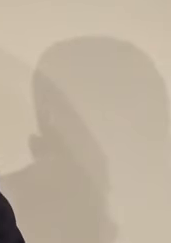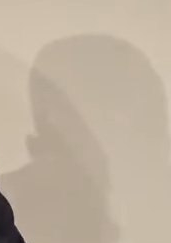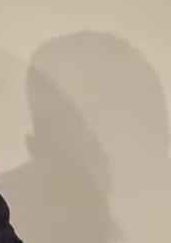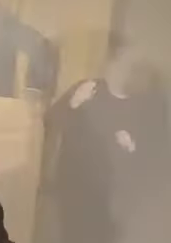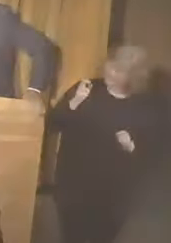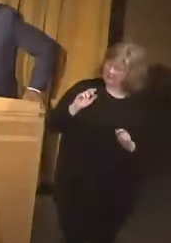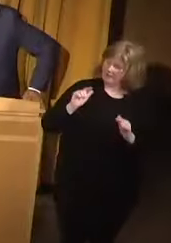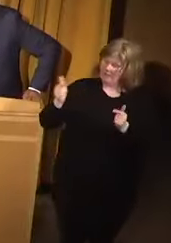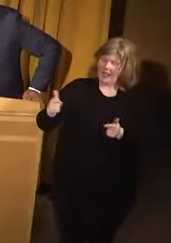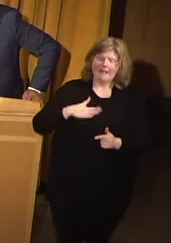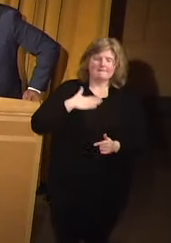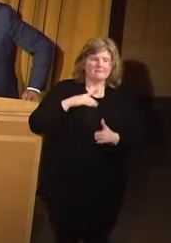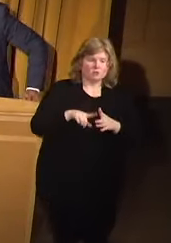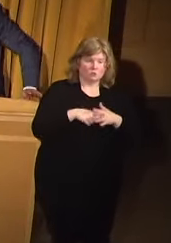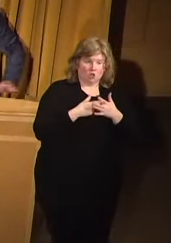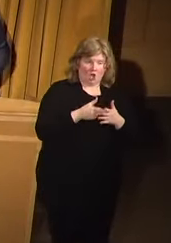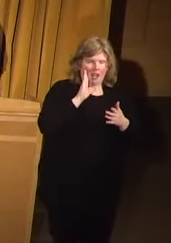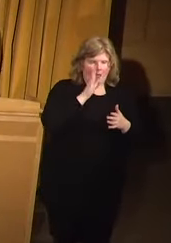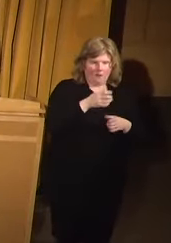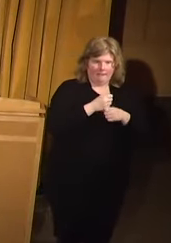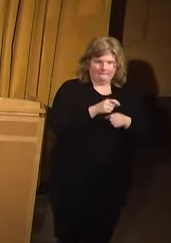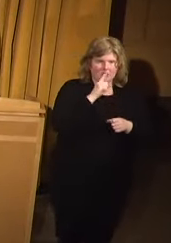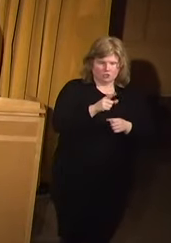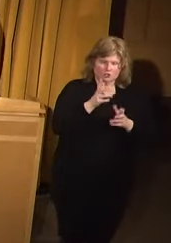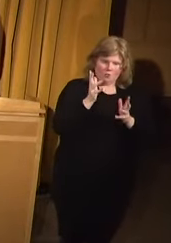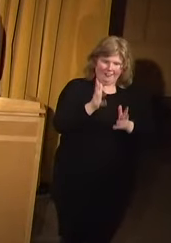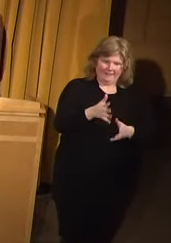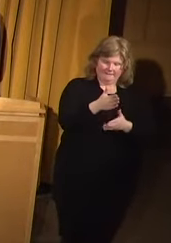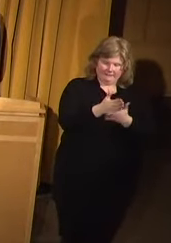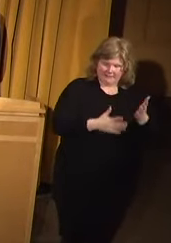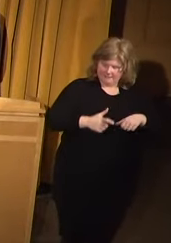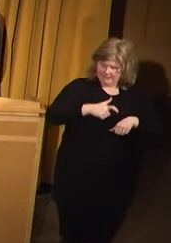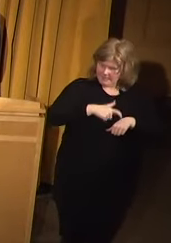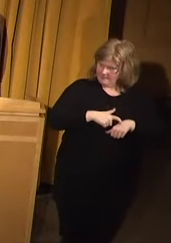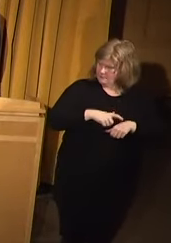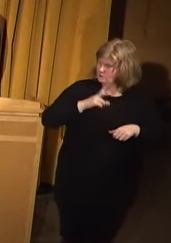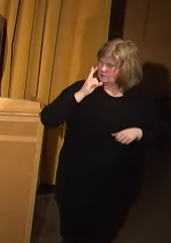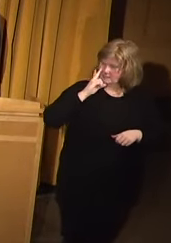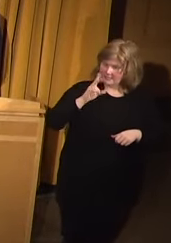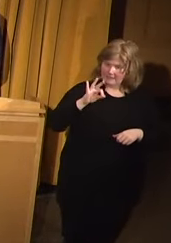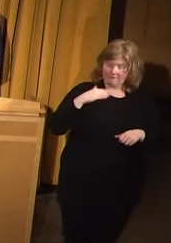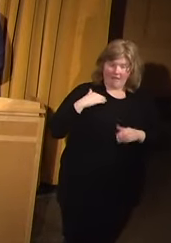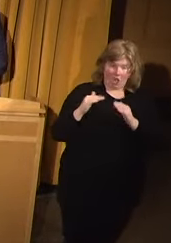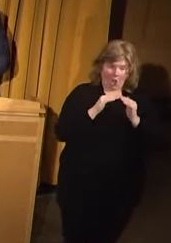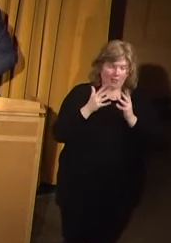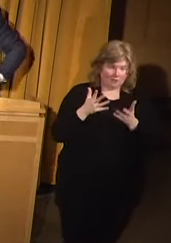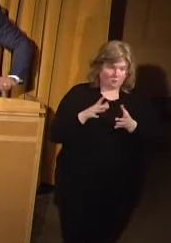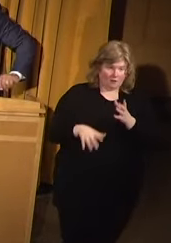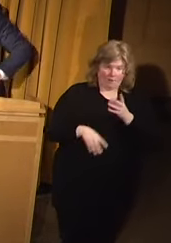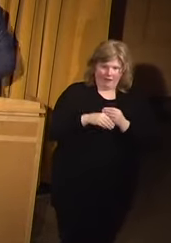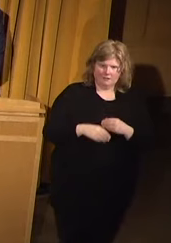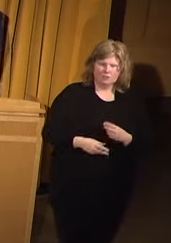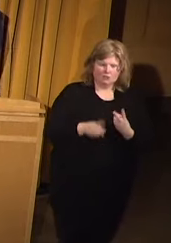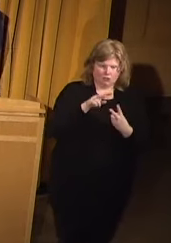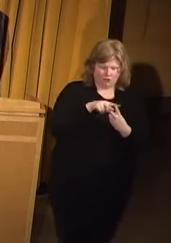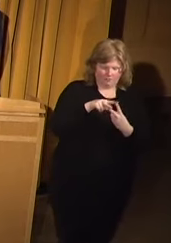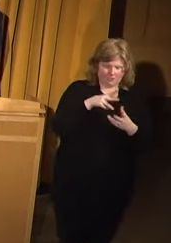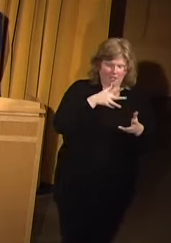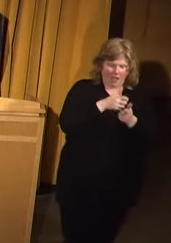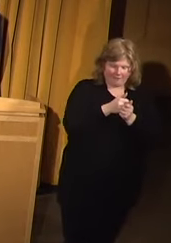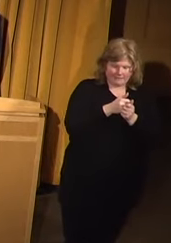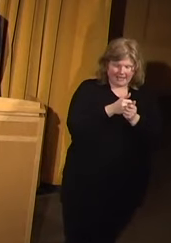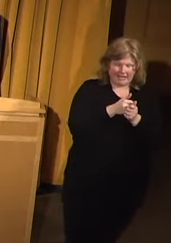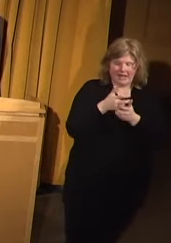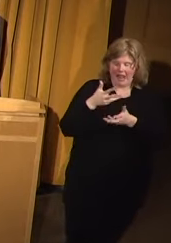I'm happy to start, and I'll make sure to leave sometime, see if my colleagues want to weigh in. Two parts to that, updated and